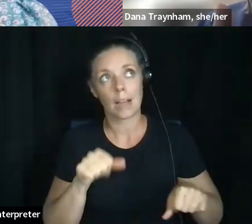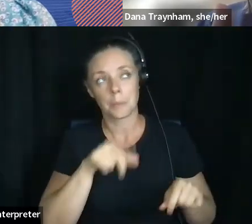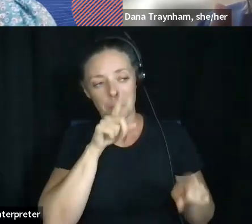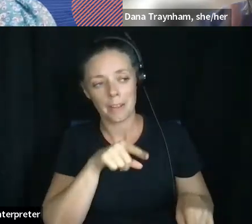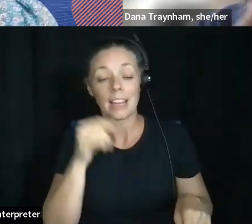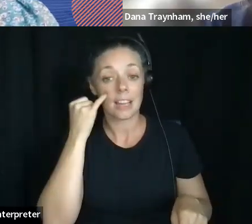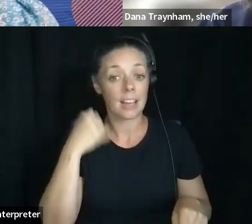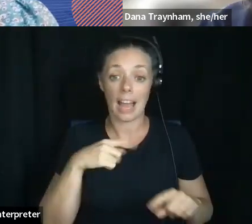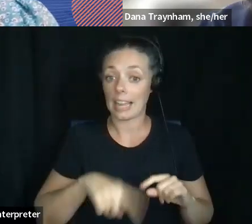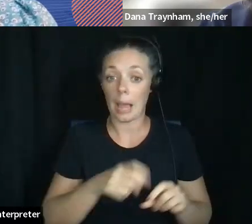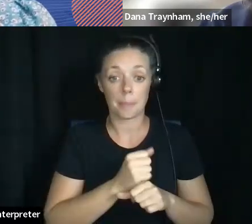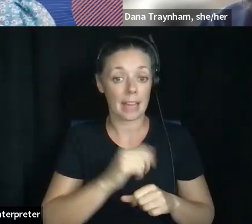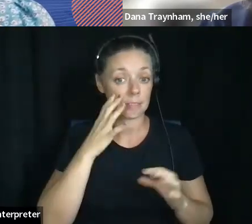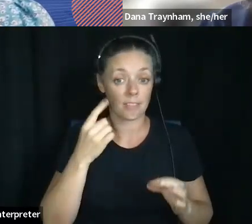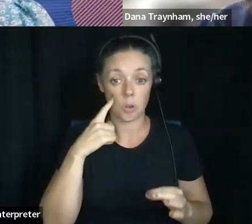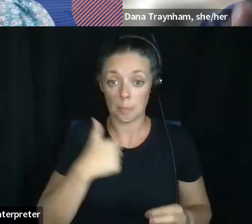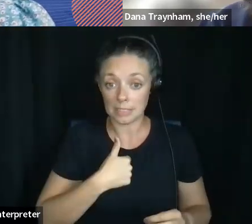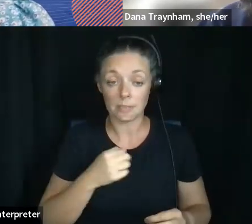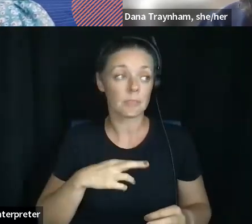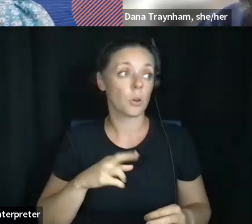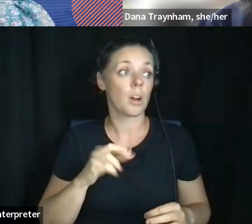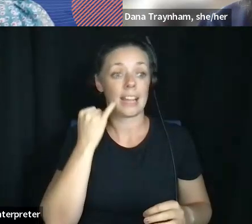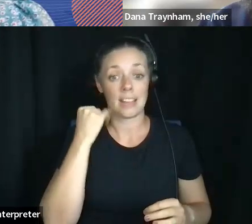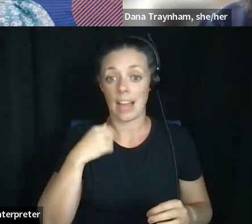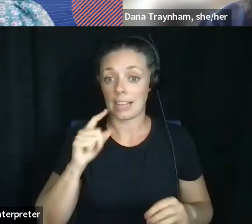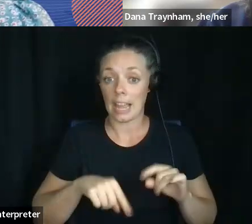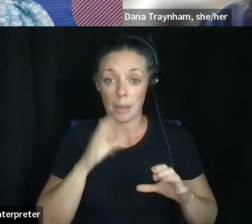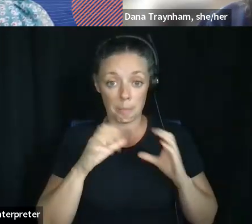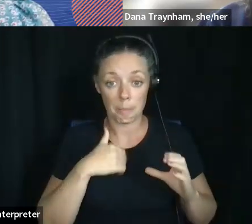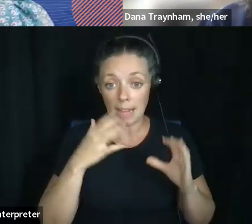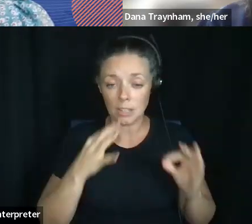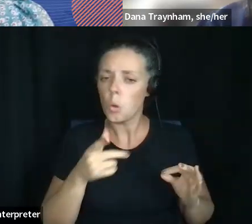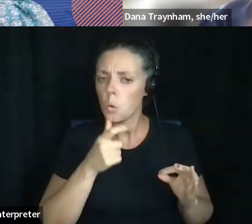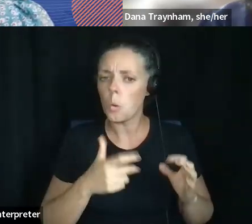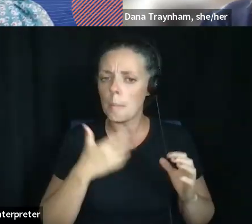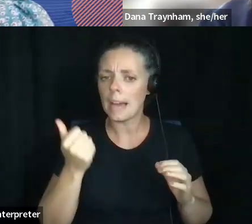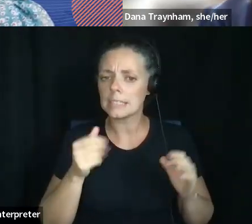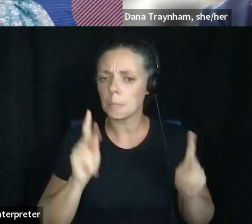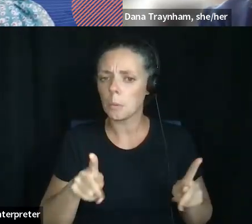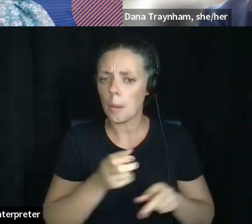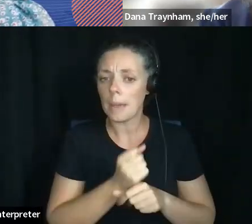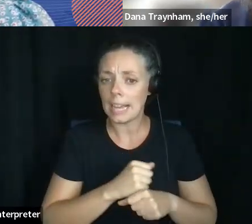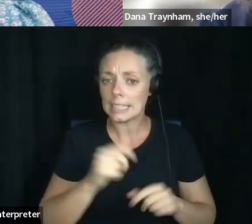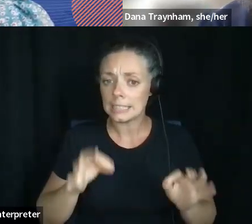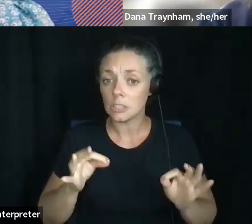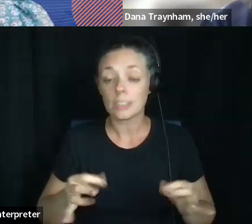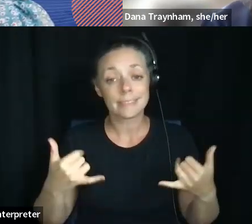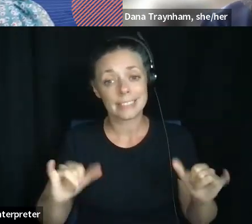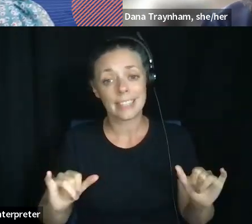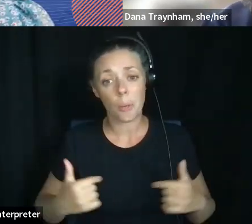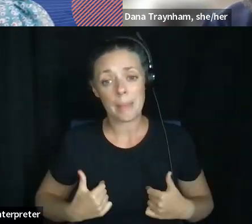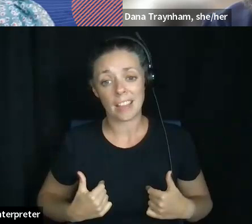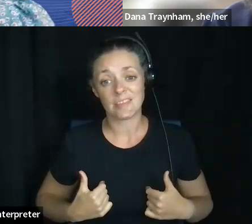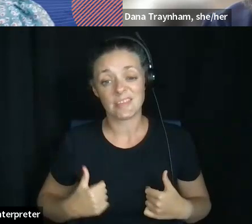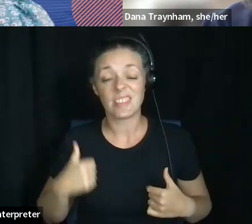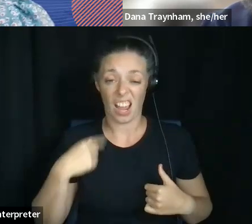make my own decisions or I can't communicate my own decisions, who's the best person to make decisions is still me. I think the answer is the same